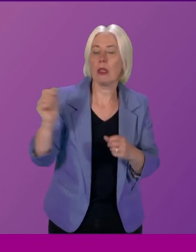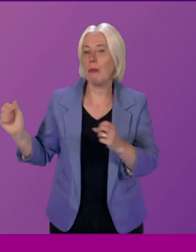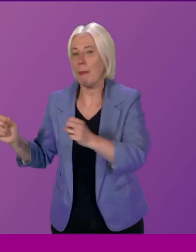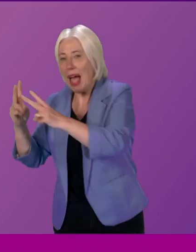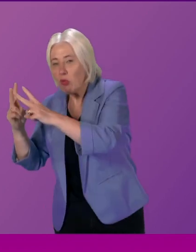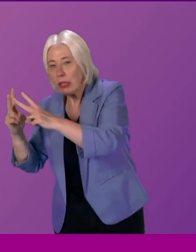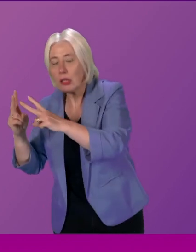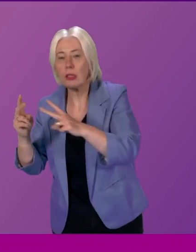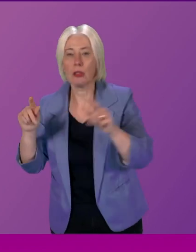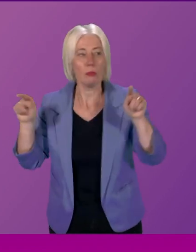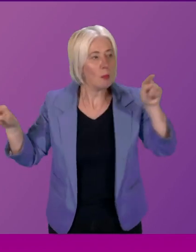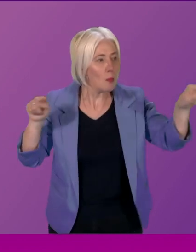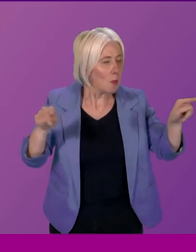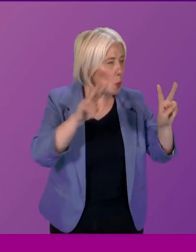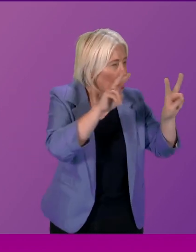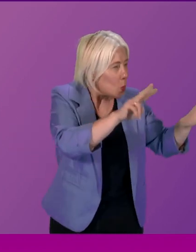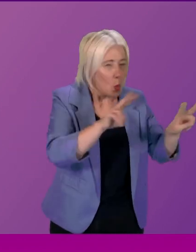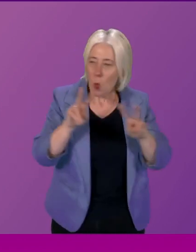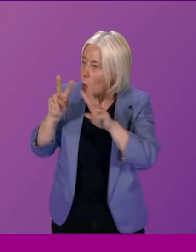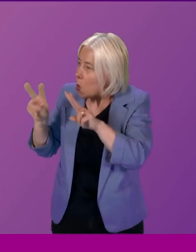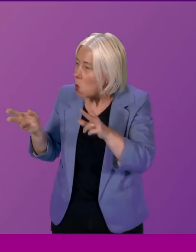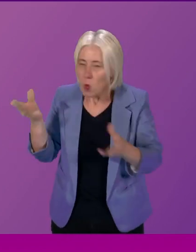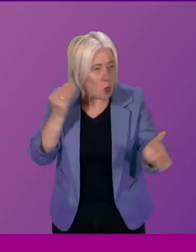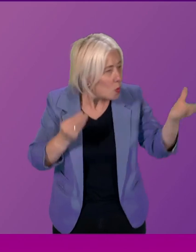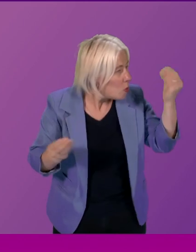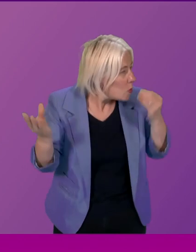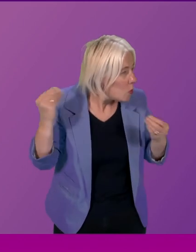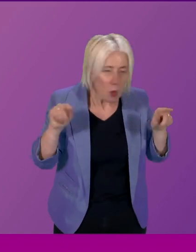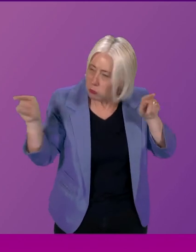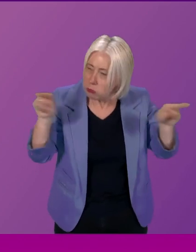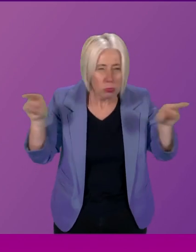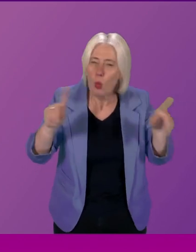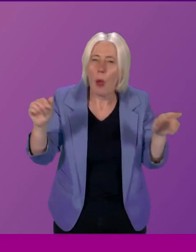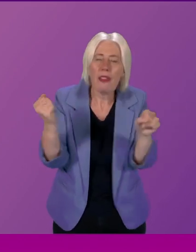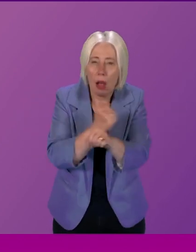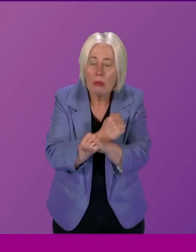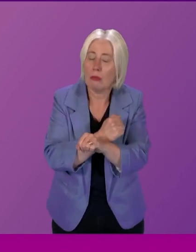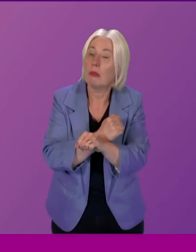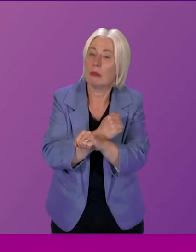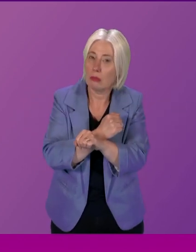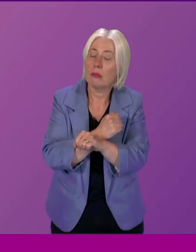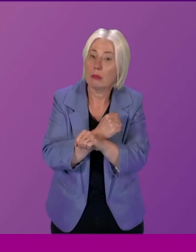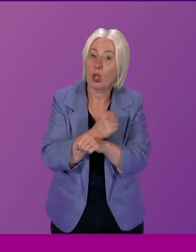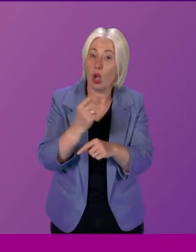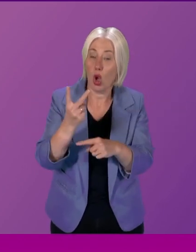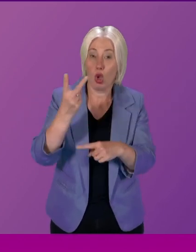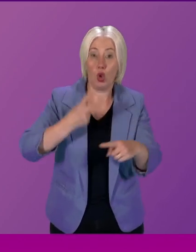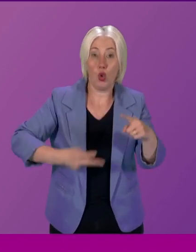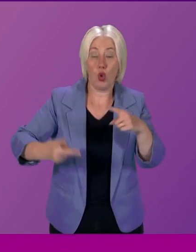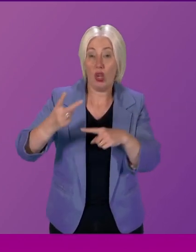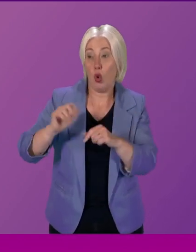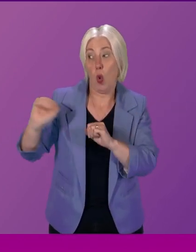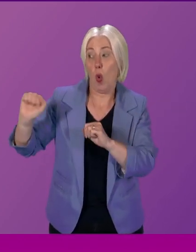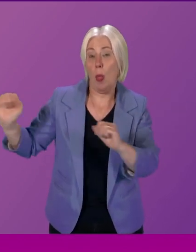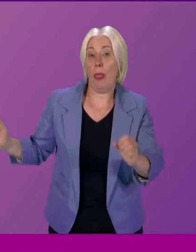and to see and experience and hear firsthand how they had gone about that it was two years ago this month that Paris City